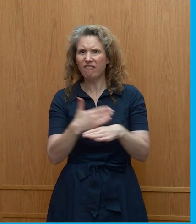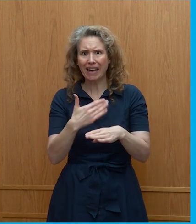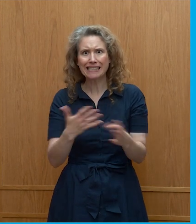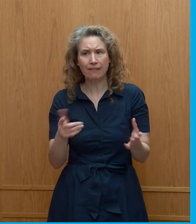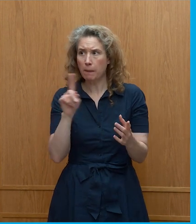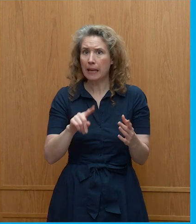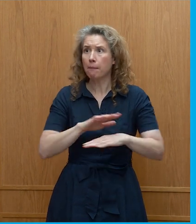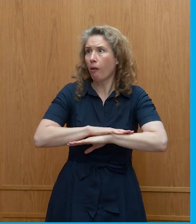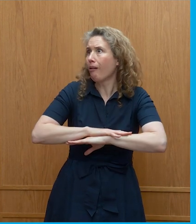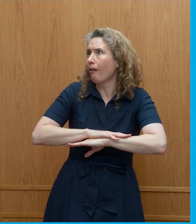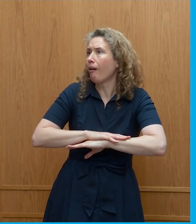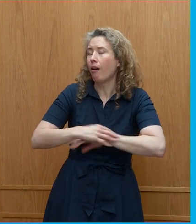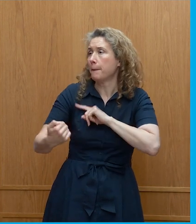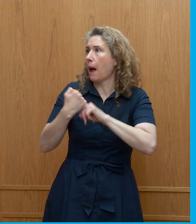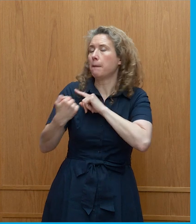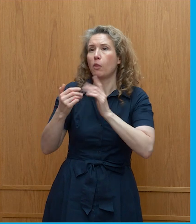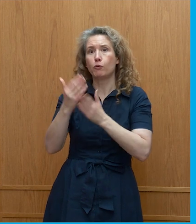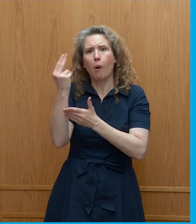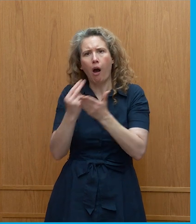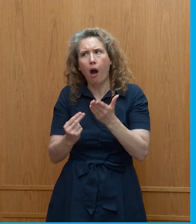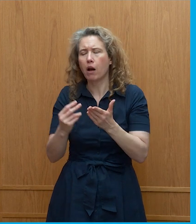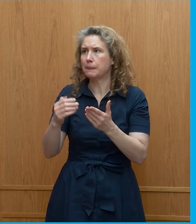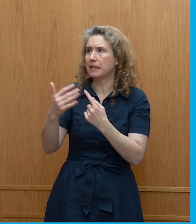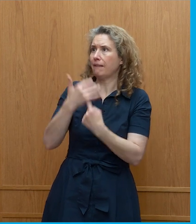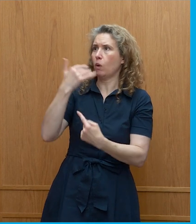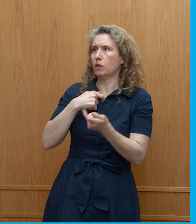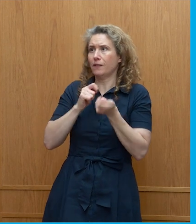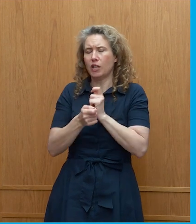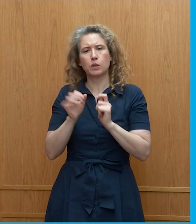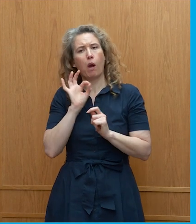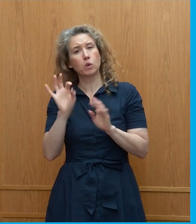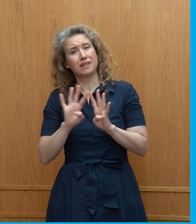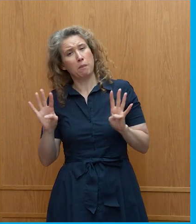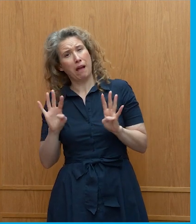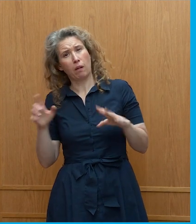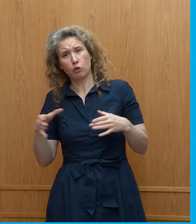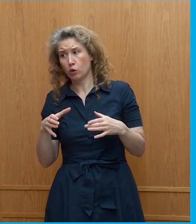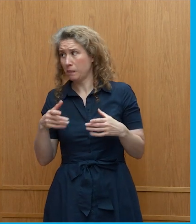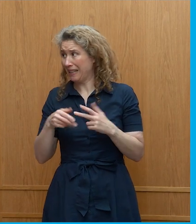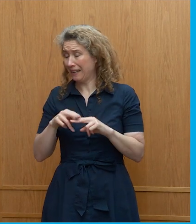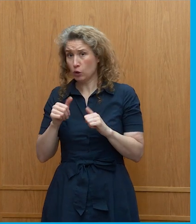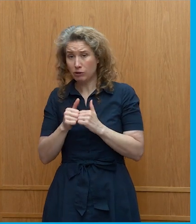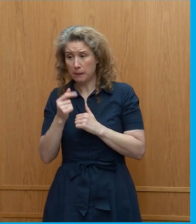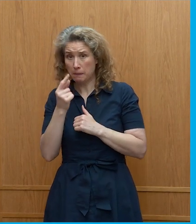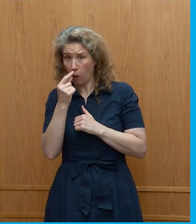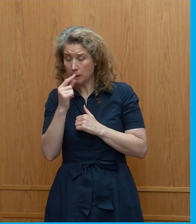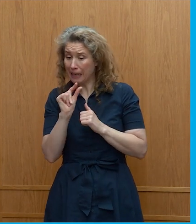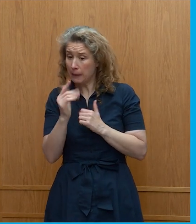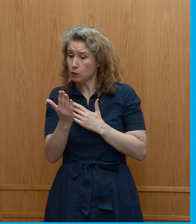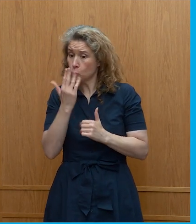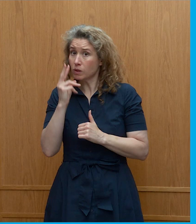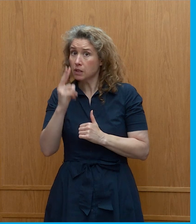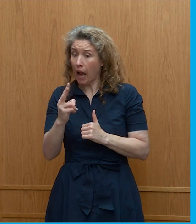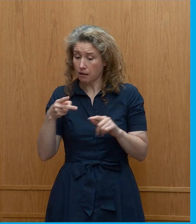good ways to change so I just kind of ask the panel and the group here if we do agree it's possibly short-sighted